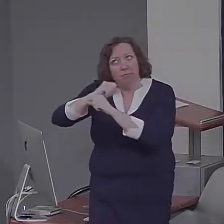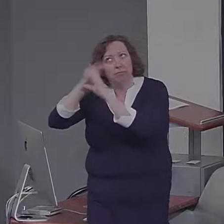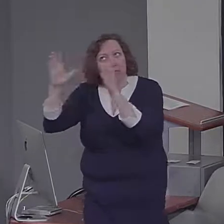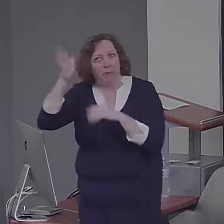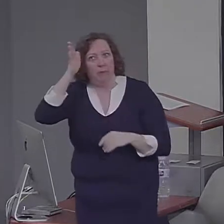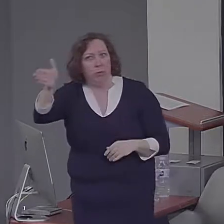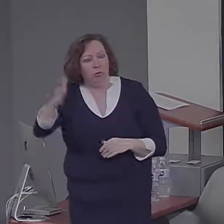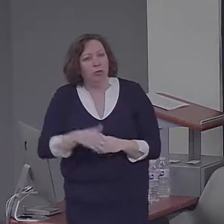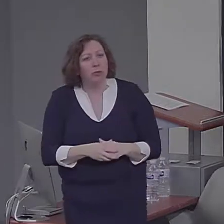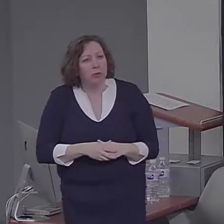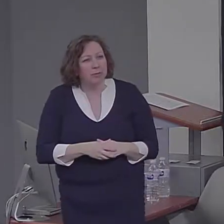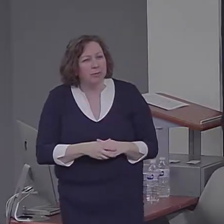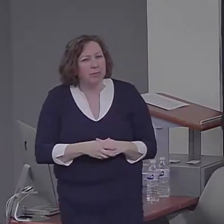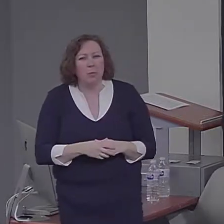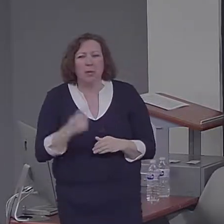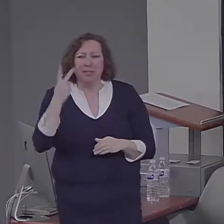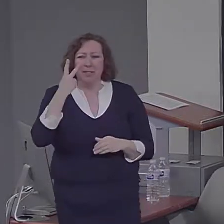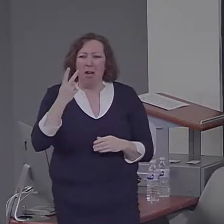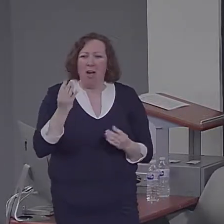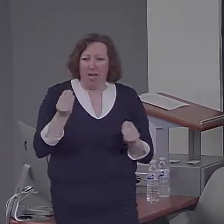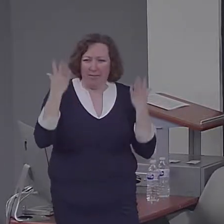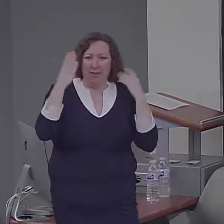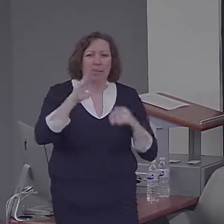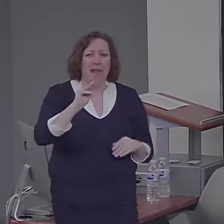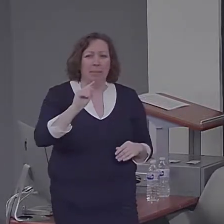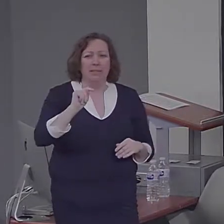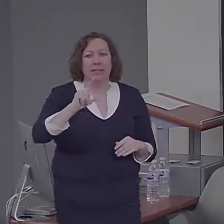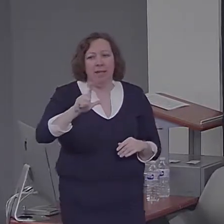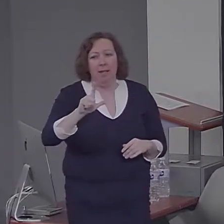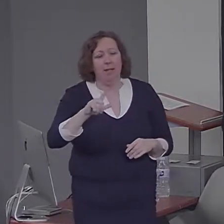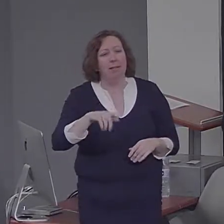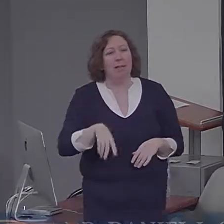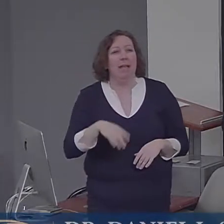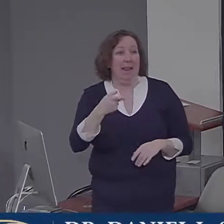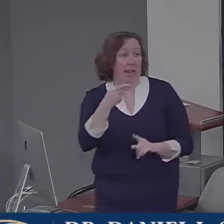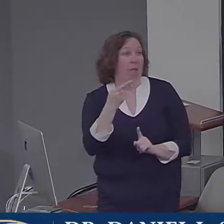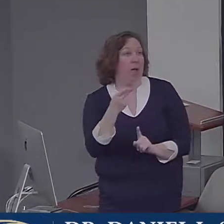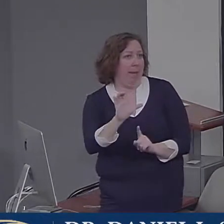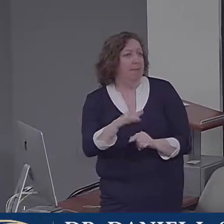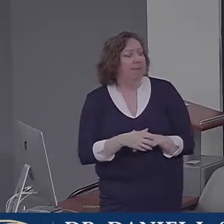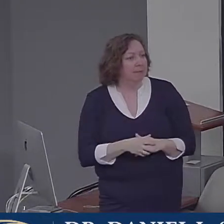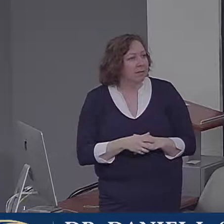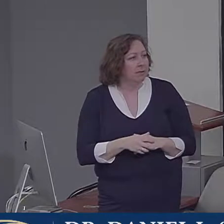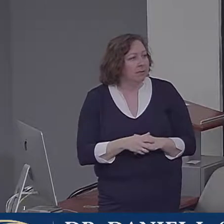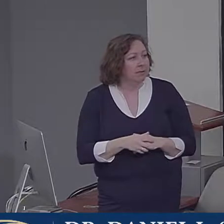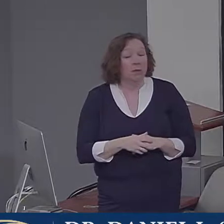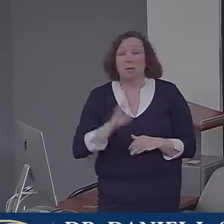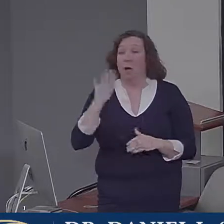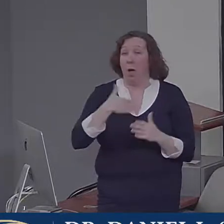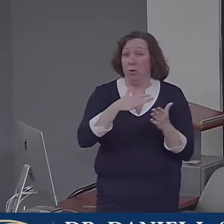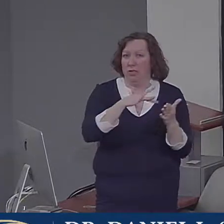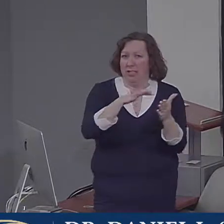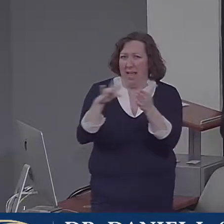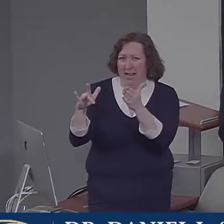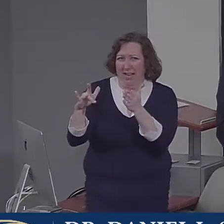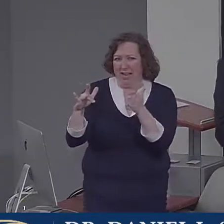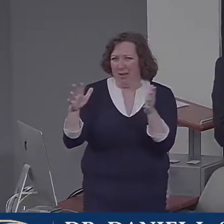regions. So putting together our study with a couple of others that came out that same year,